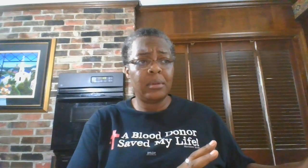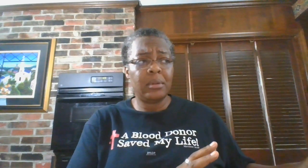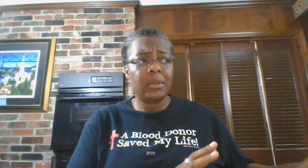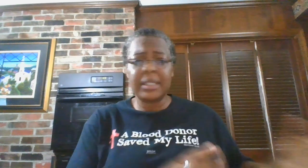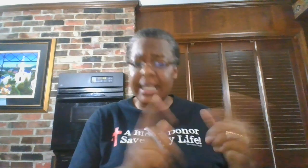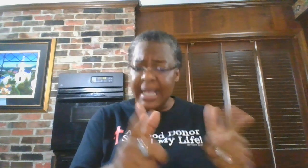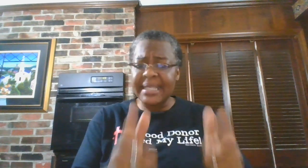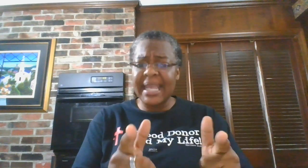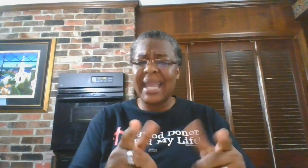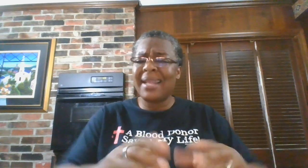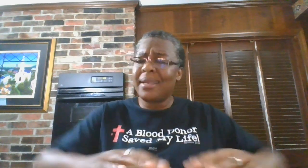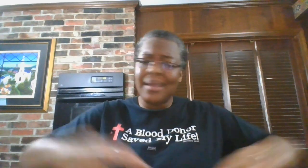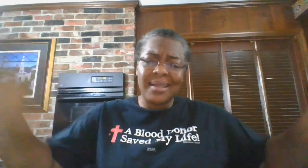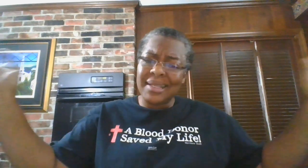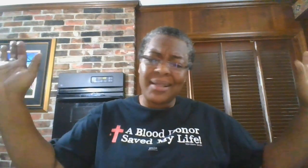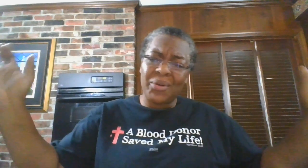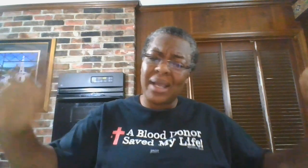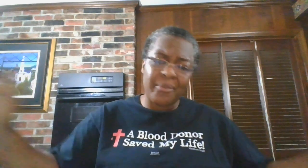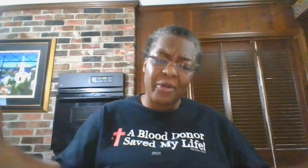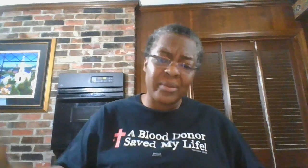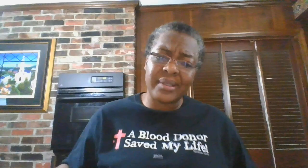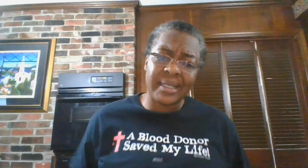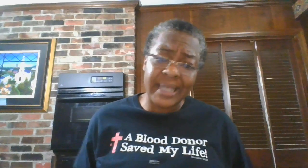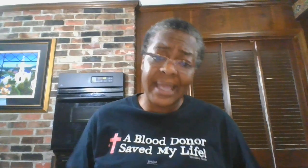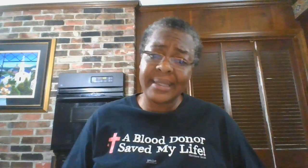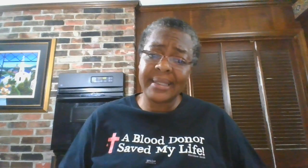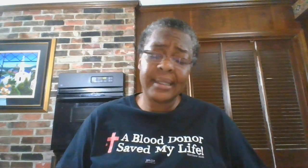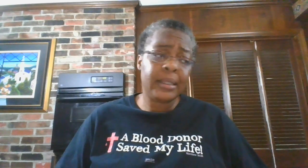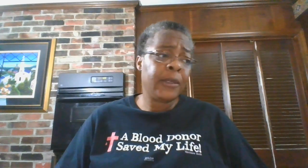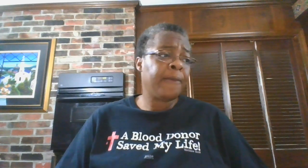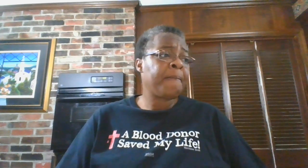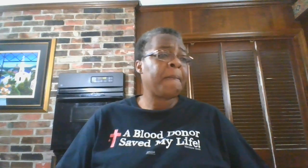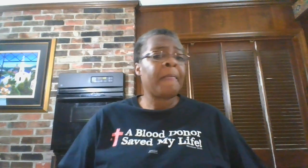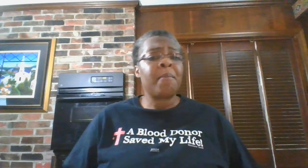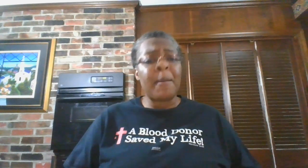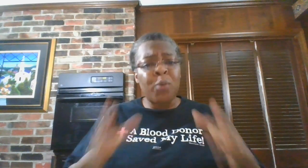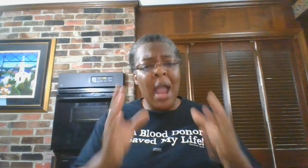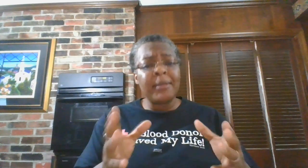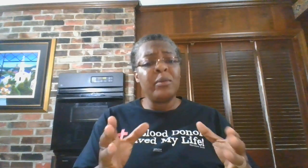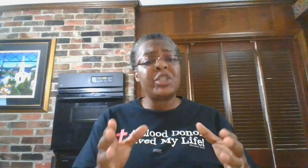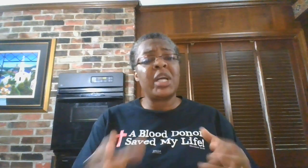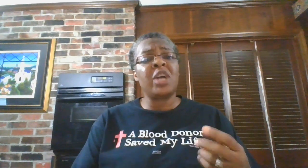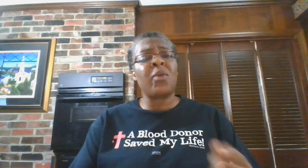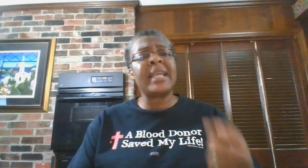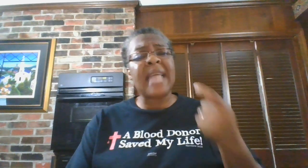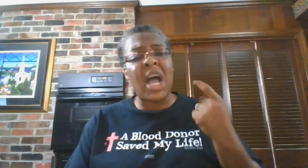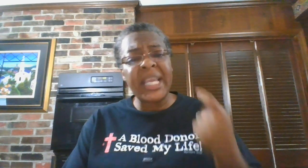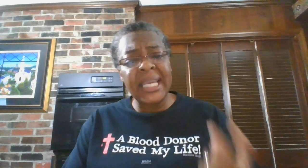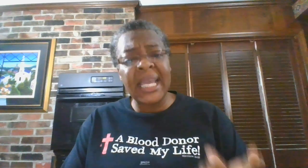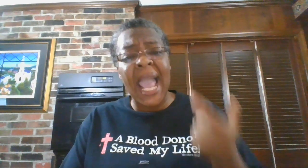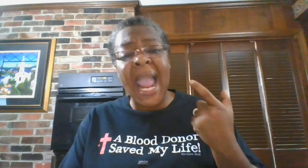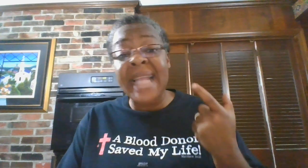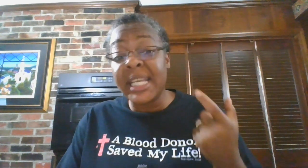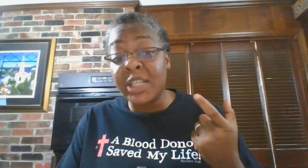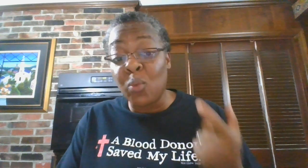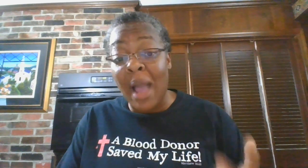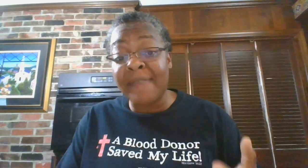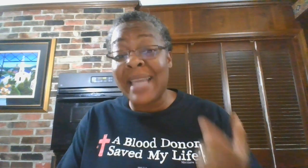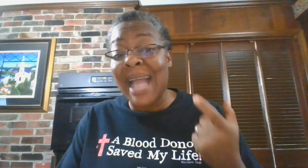Because as I said, a whole lot of folks have done that. My problem with John Gray is how he and his wife got